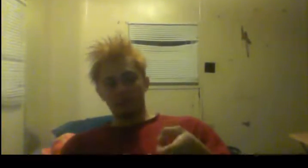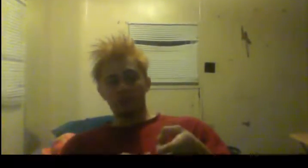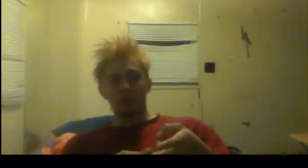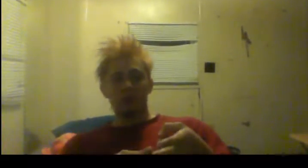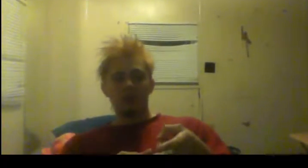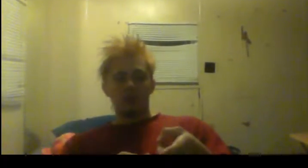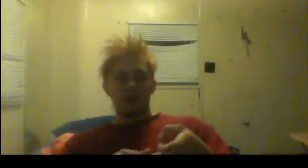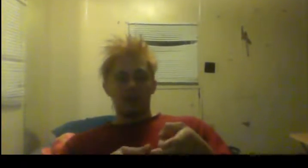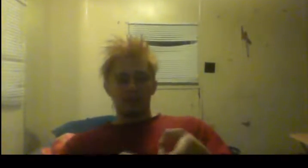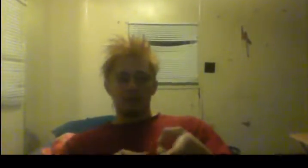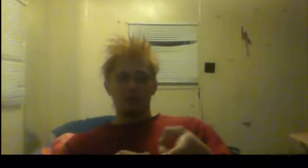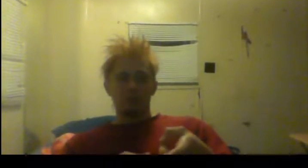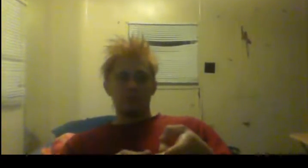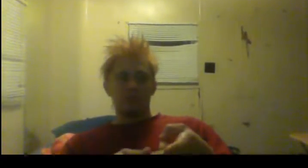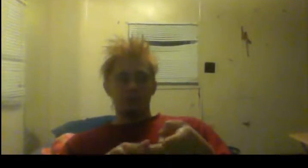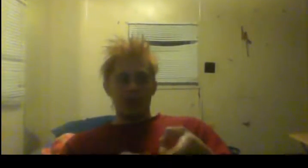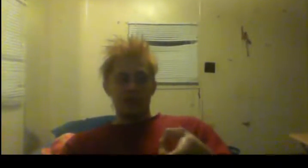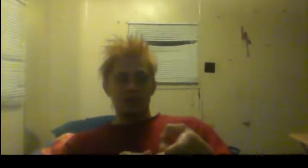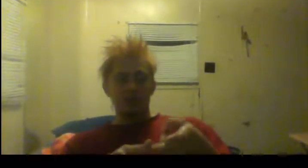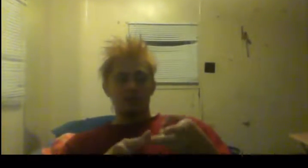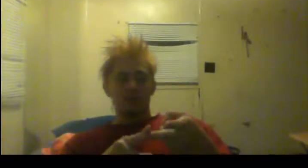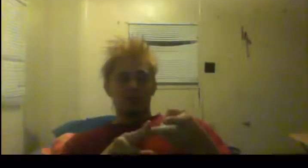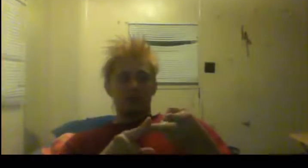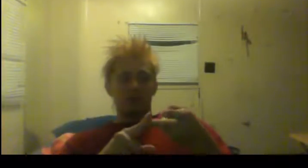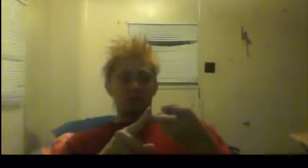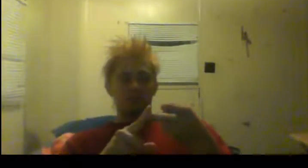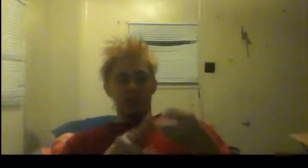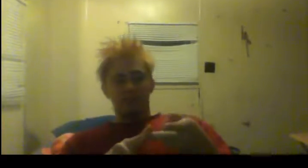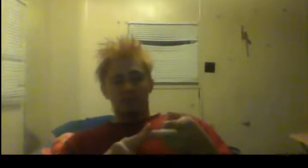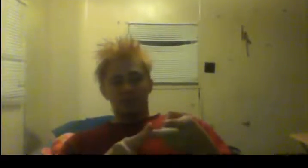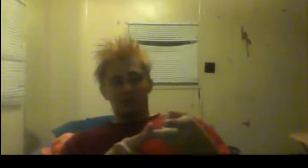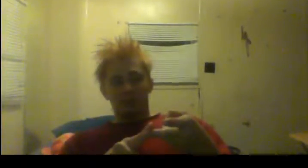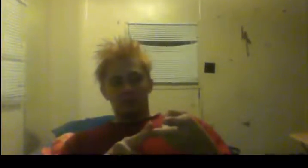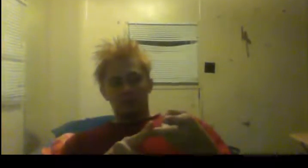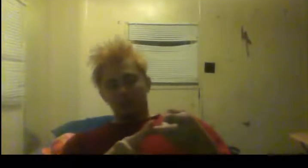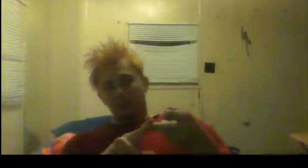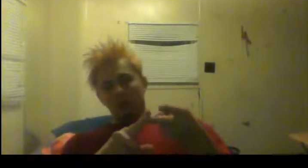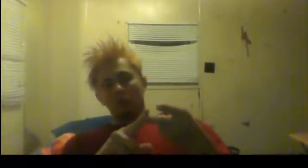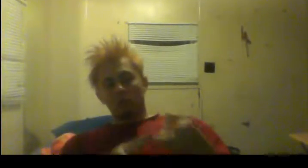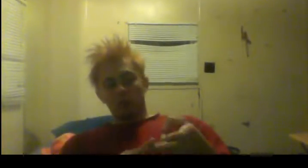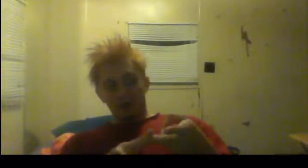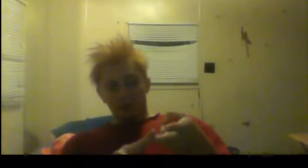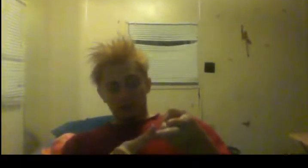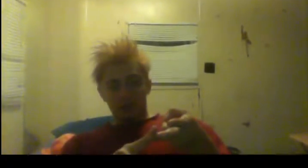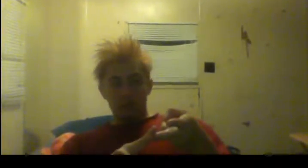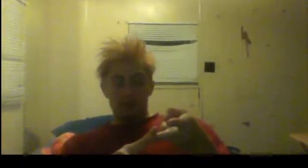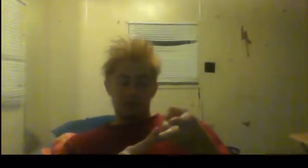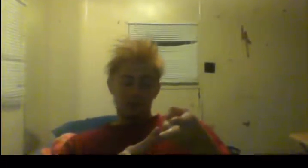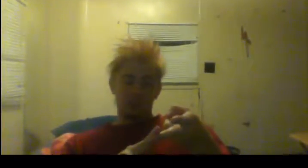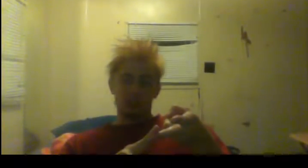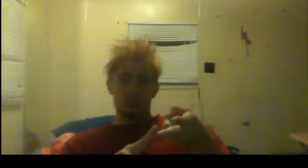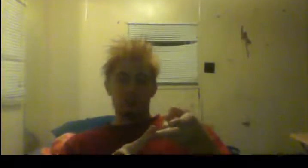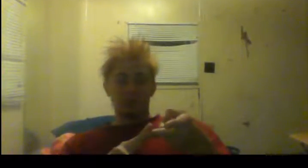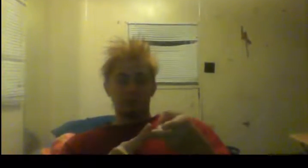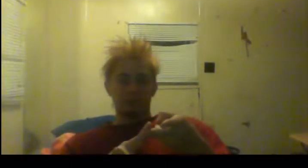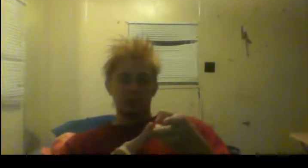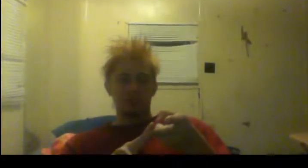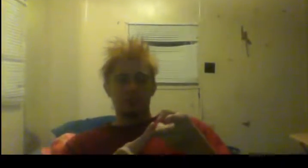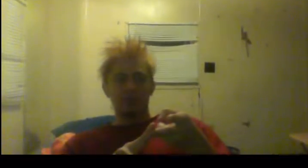food. That is going to be your main benefit or one of your main benefits in this sport. It's going to be